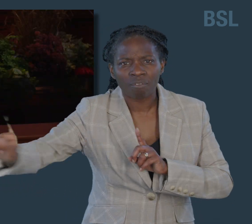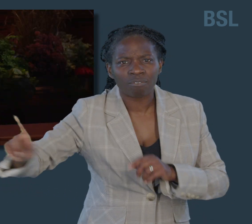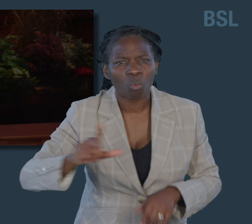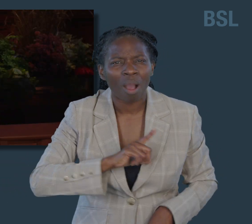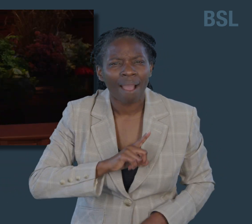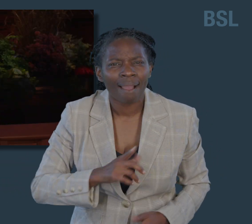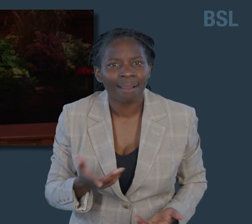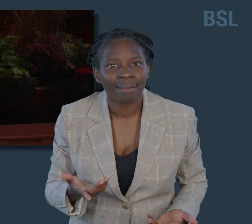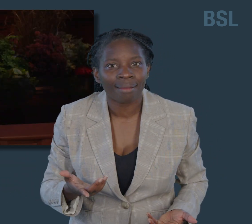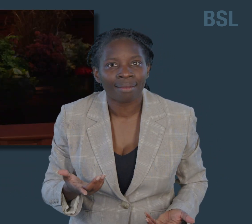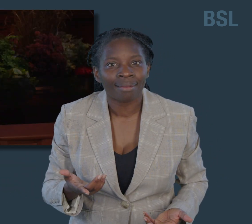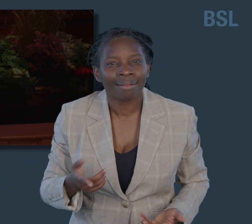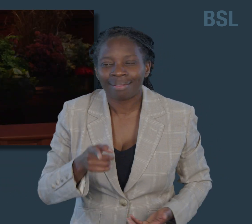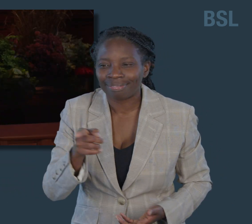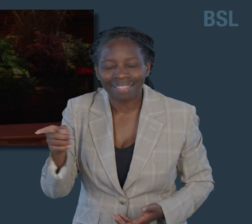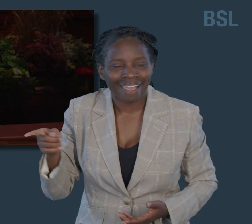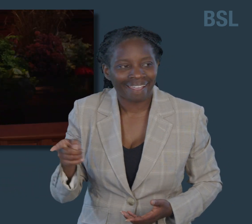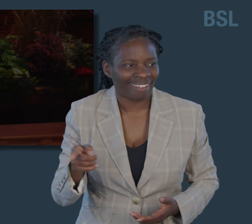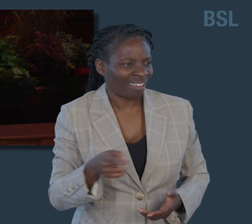Because they did not like what He said.